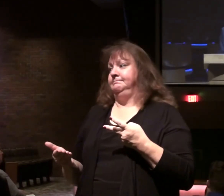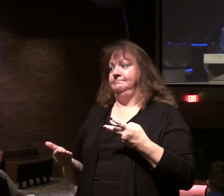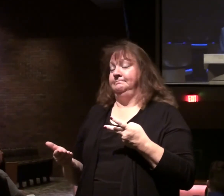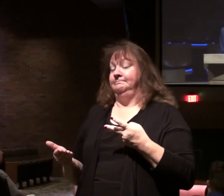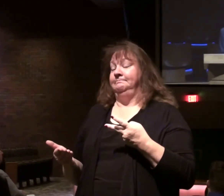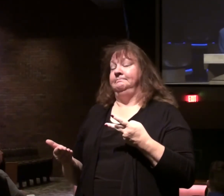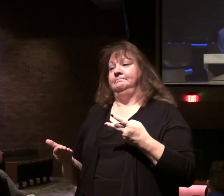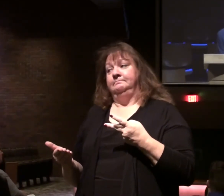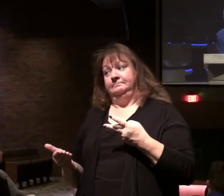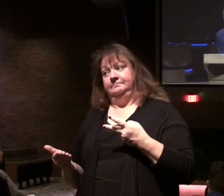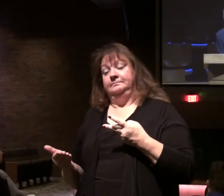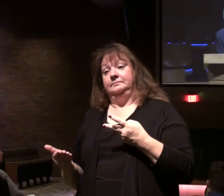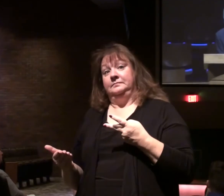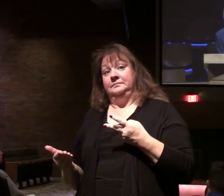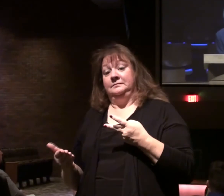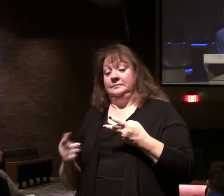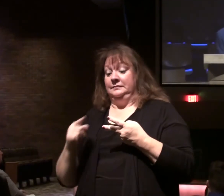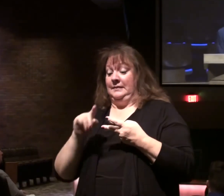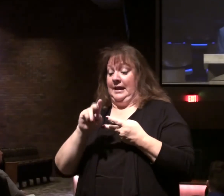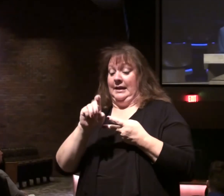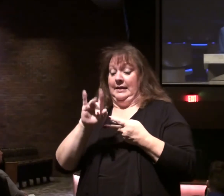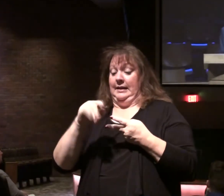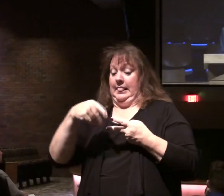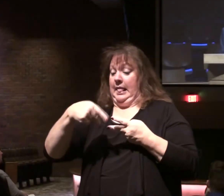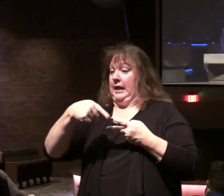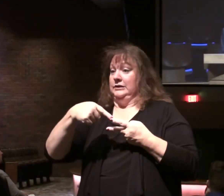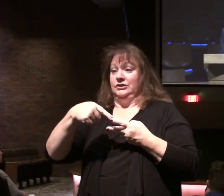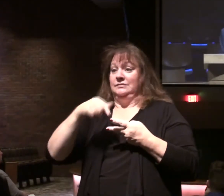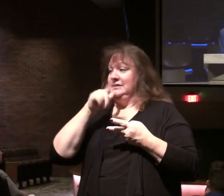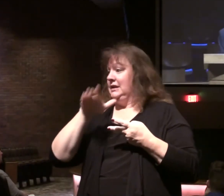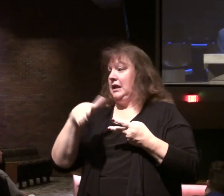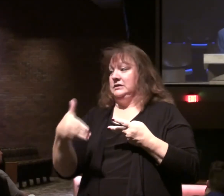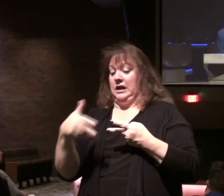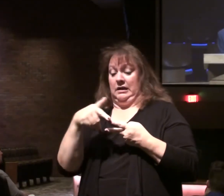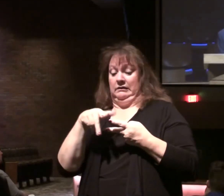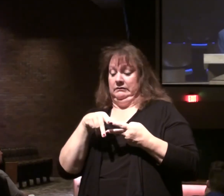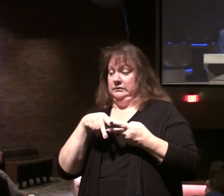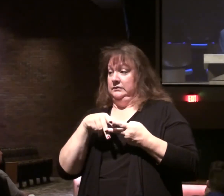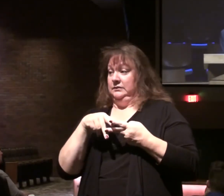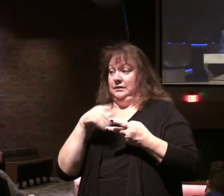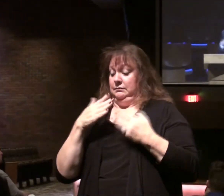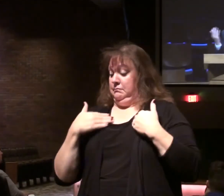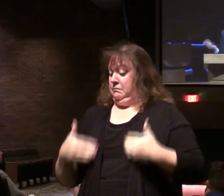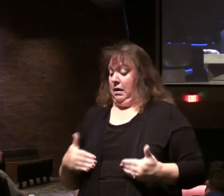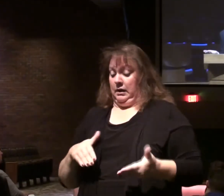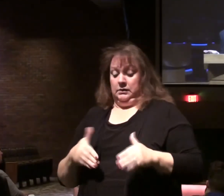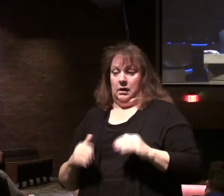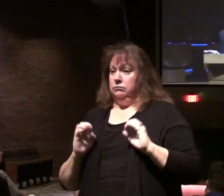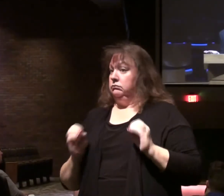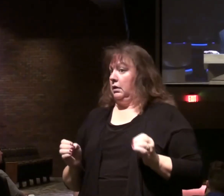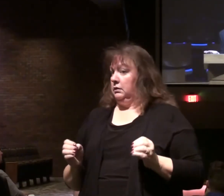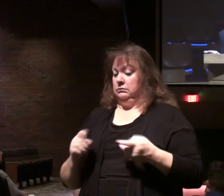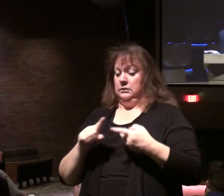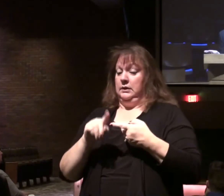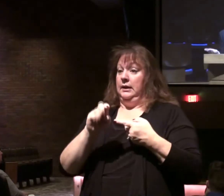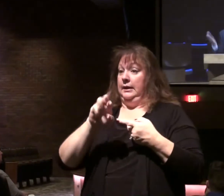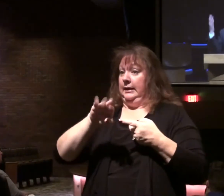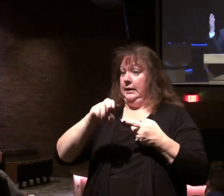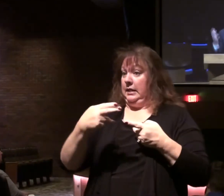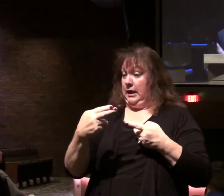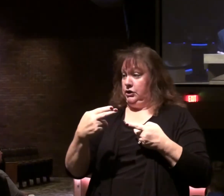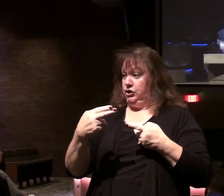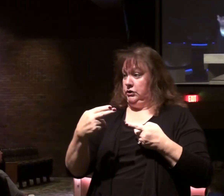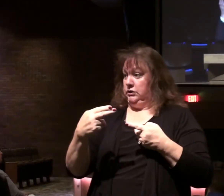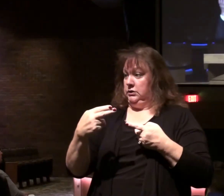So that's also true of Elijah. So the two men who didn't experience physical death in the Old Testament, he lied to the prophet,